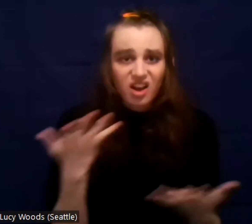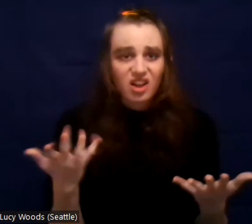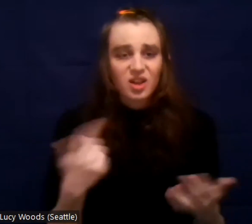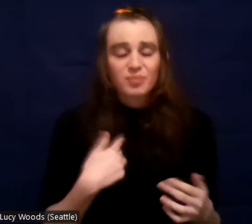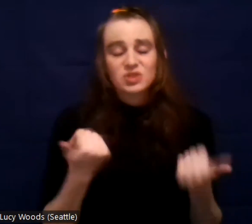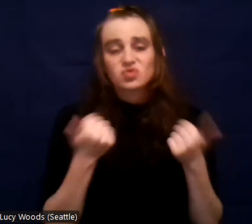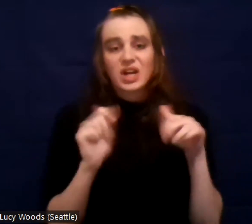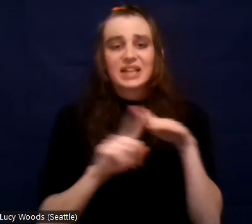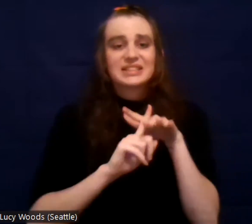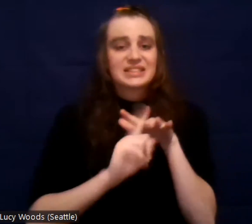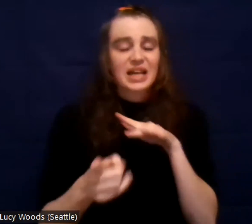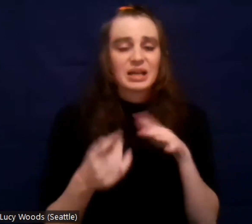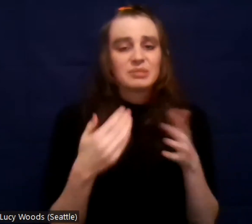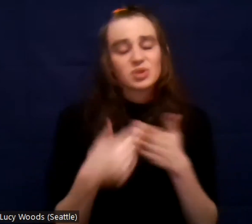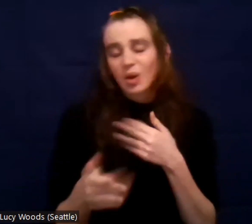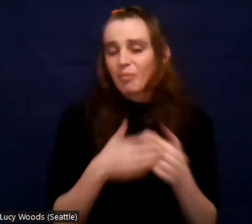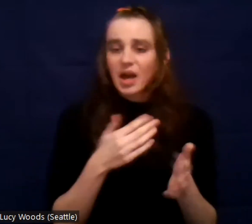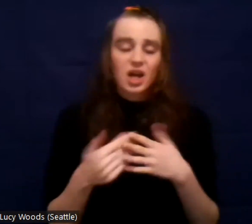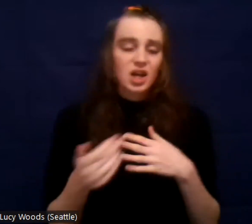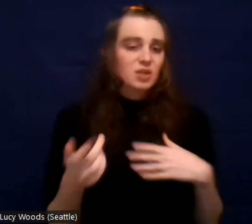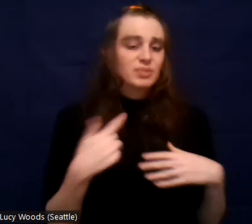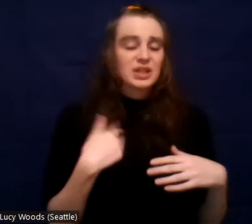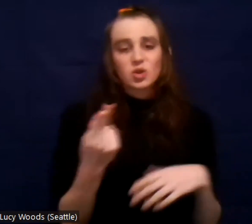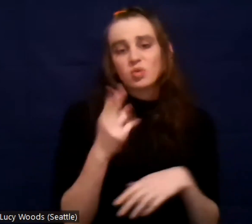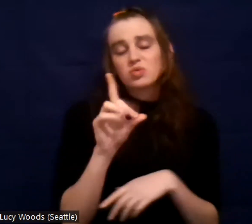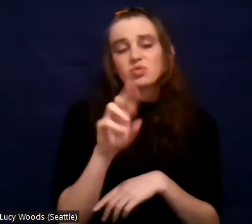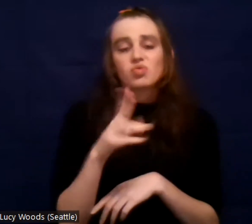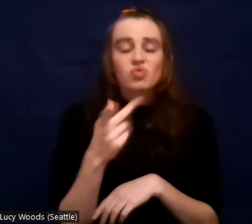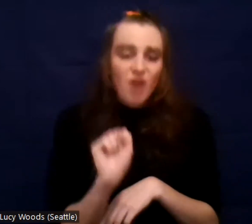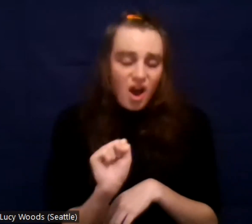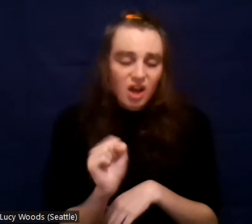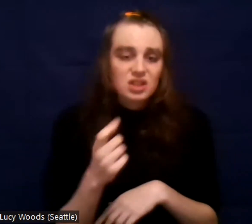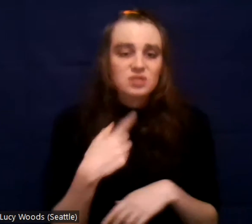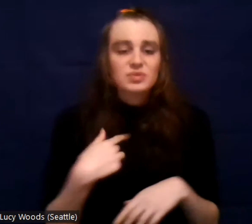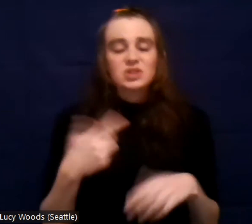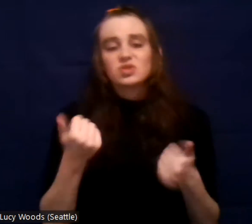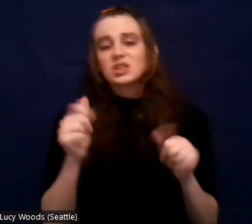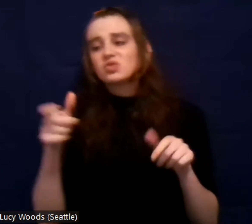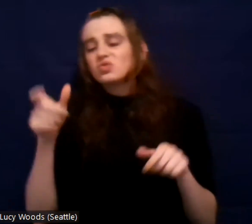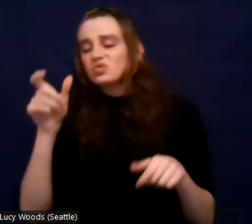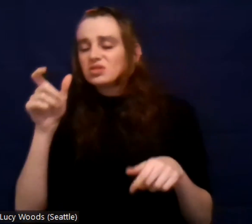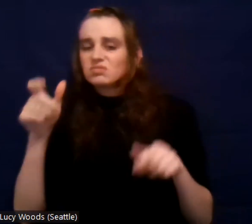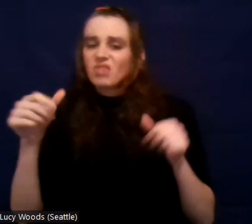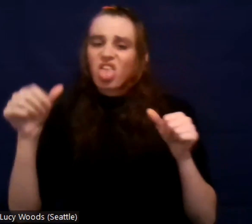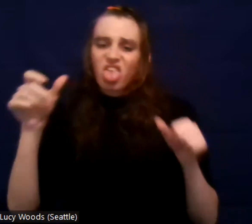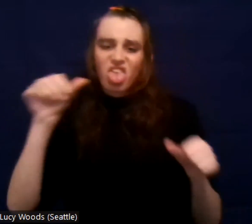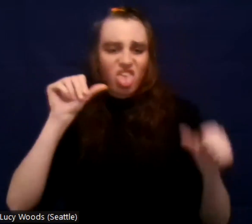no matter how much I drank or use, I'd still wake up every morning. Um,